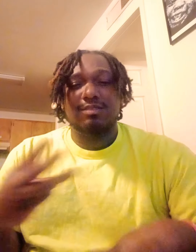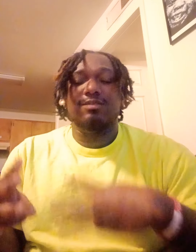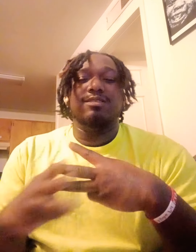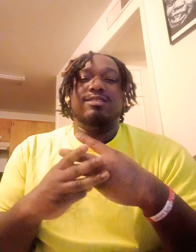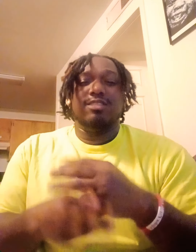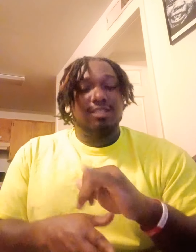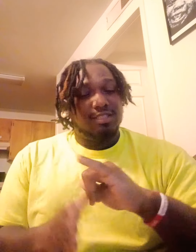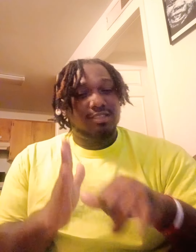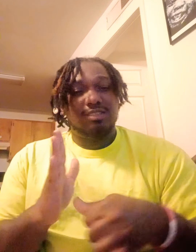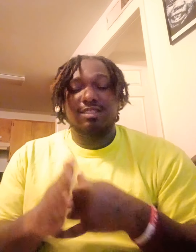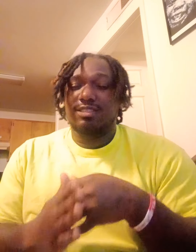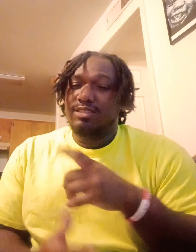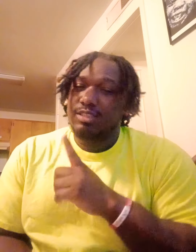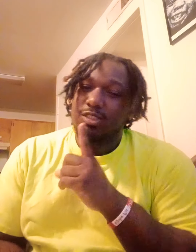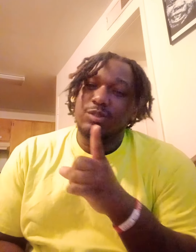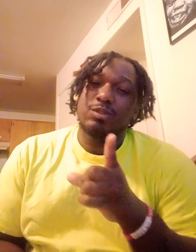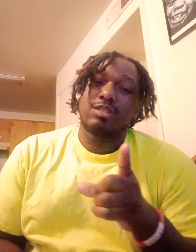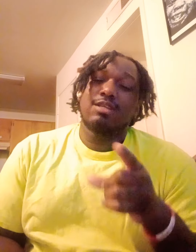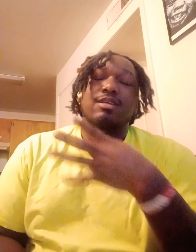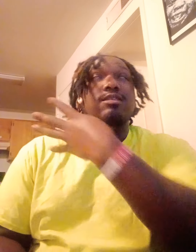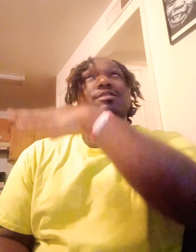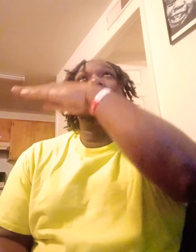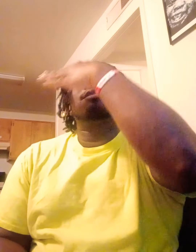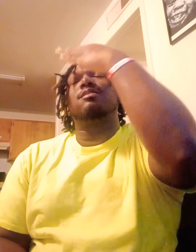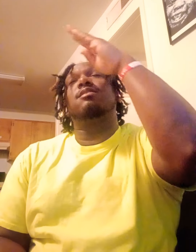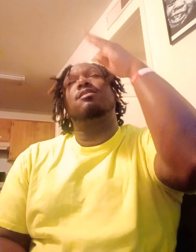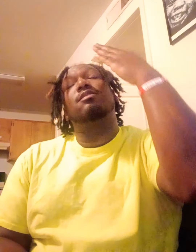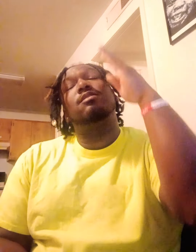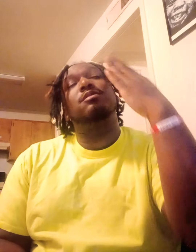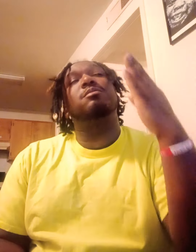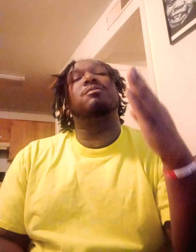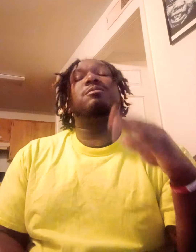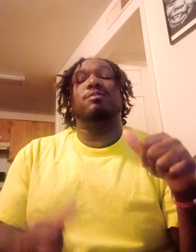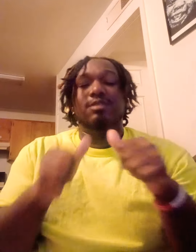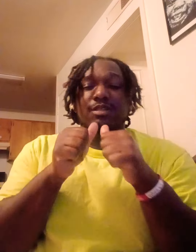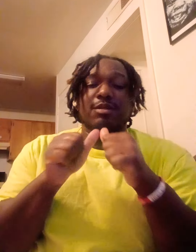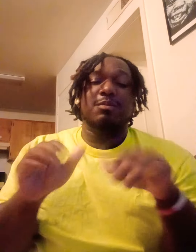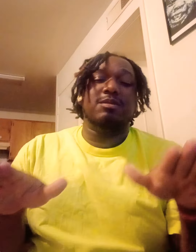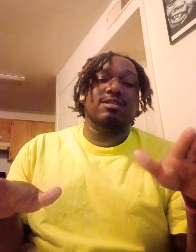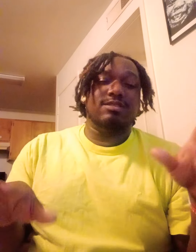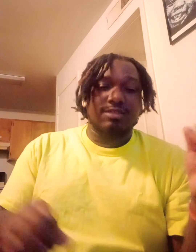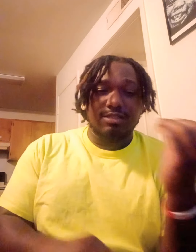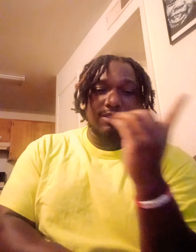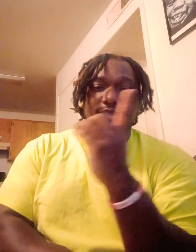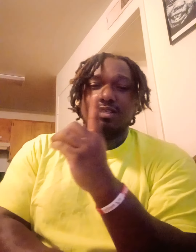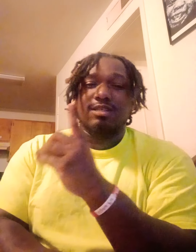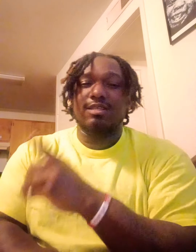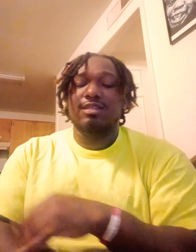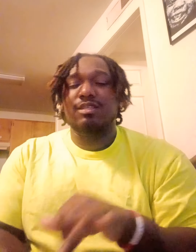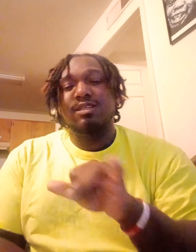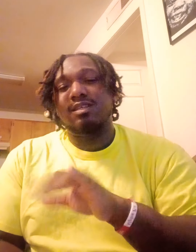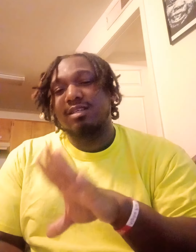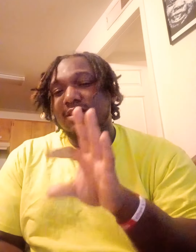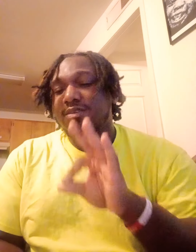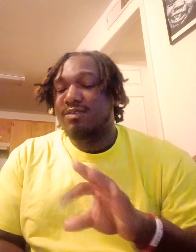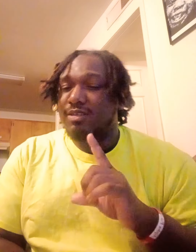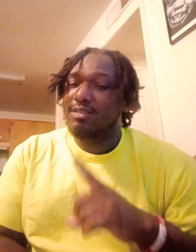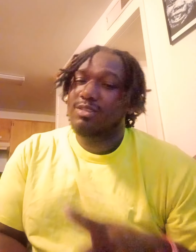world Just the show As the sky is blue I'm blessed today That I'm found